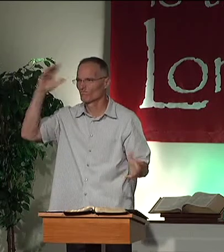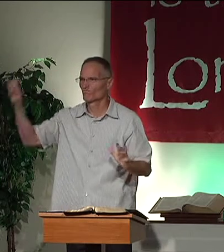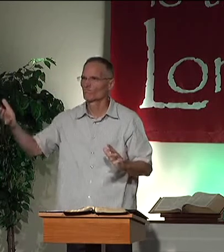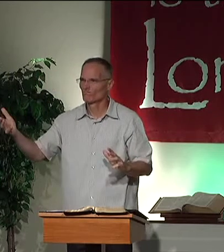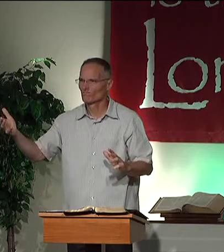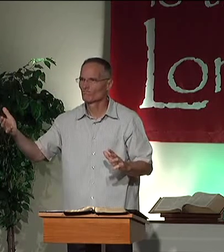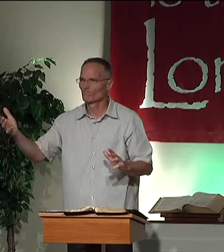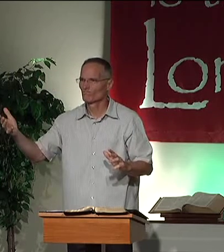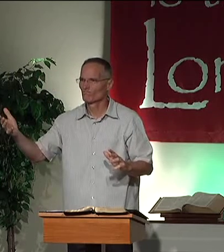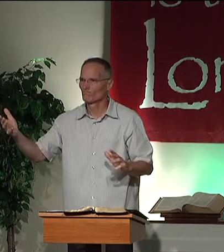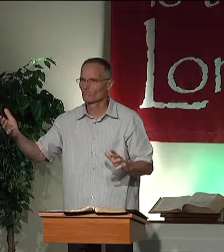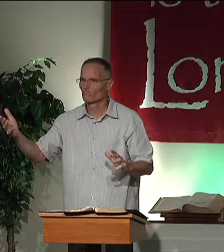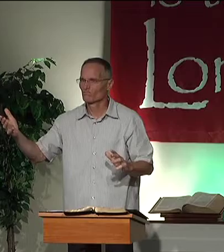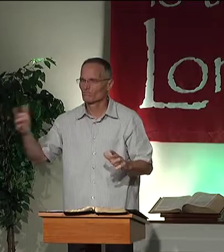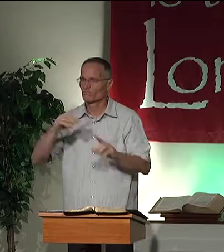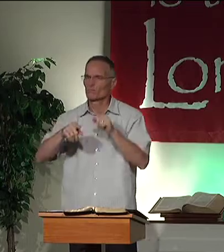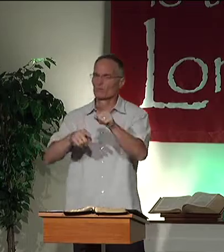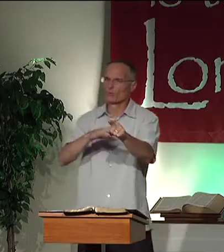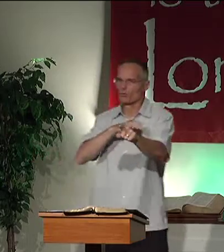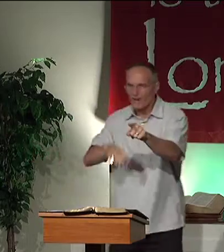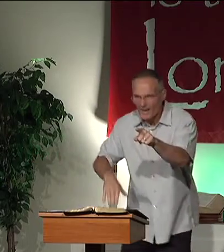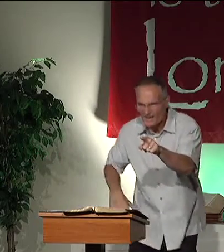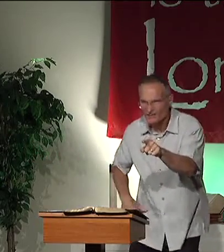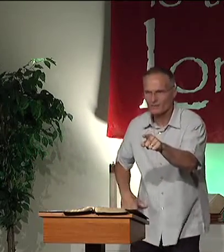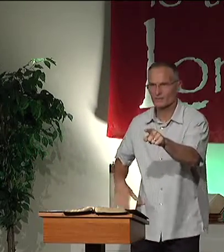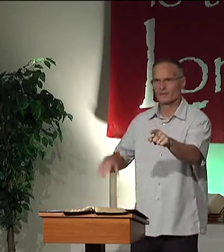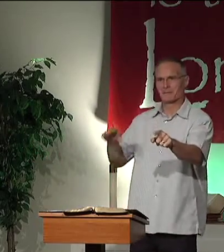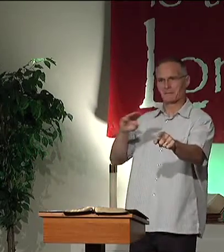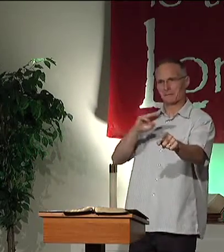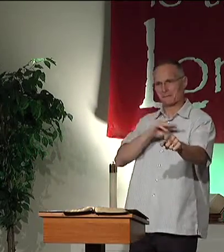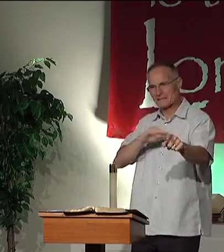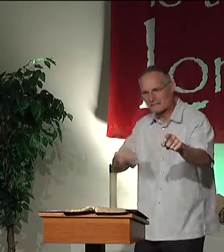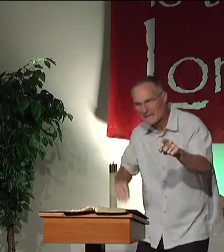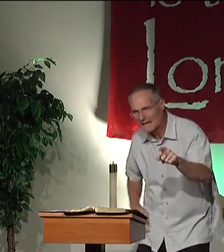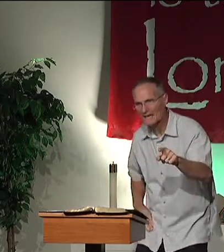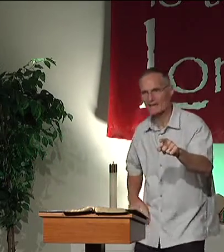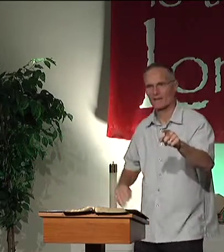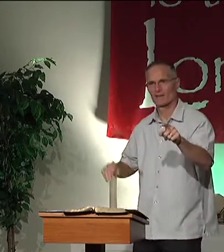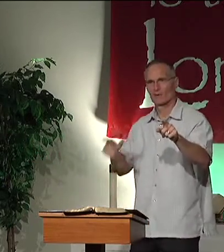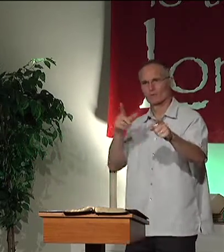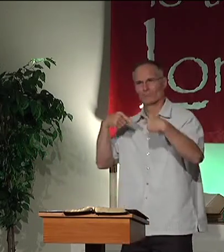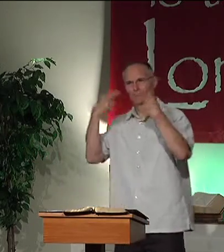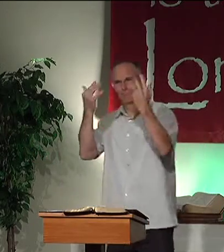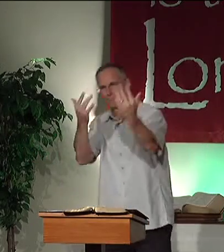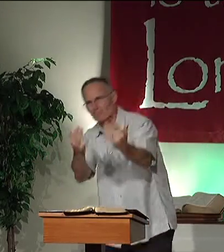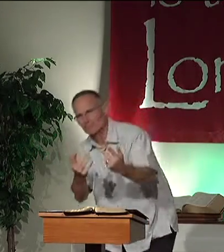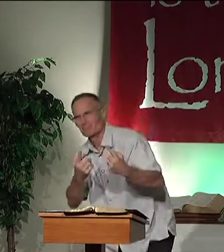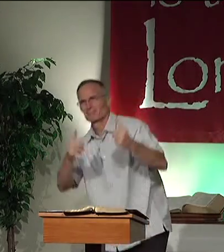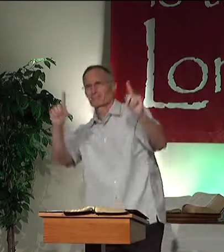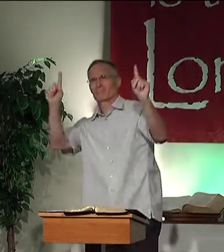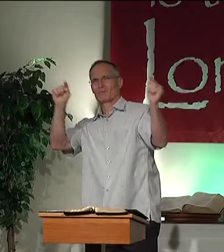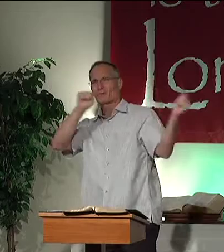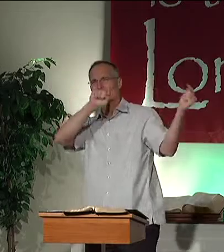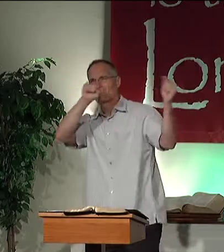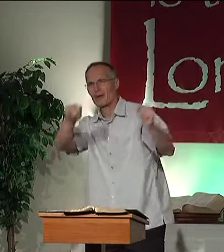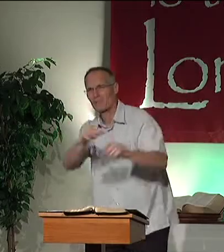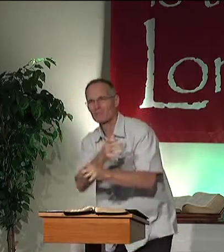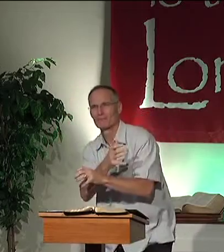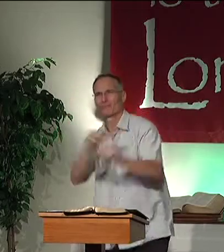They were confused. They But you are the Christ, the Messiah, the one that we have been waiting